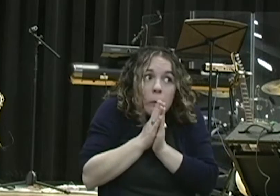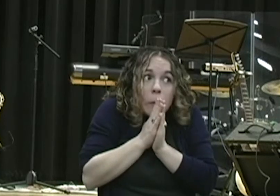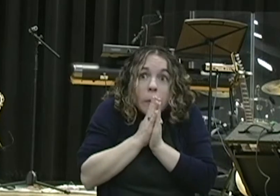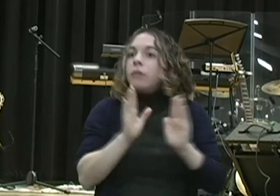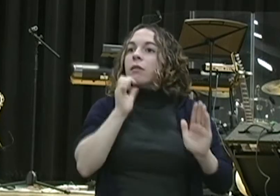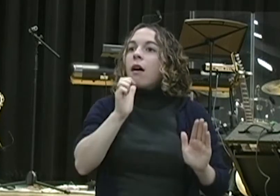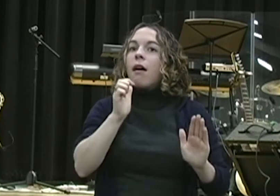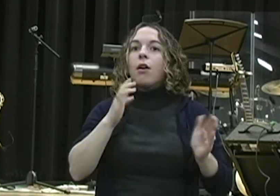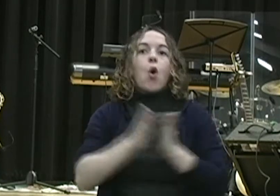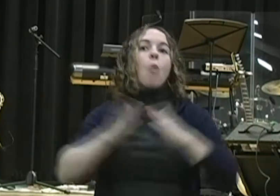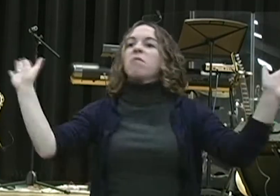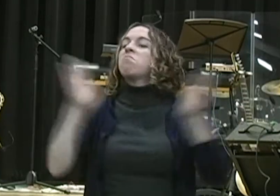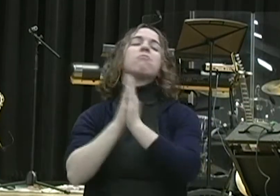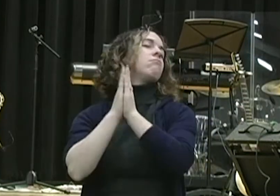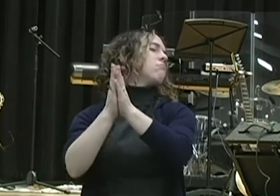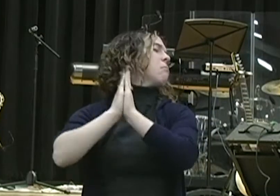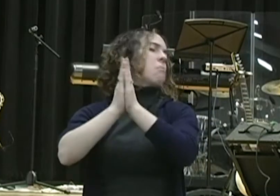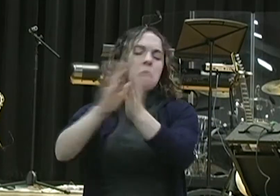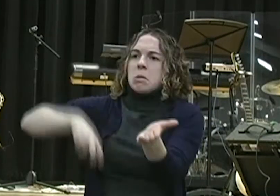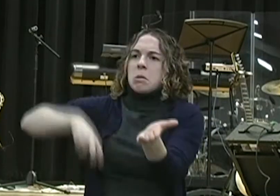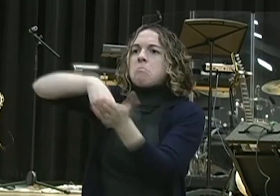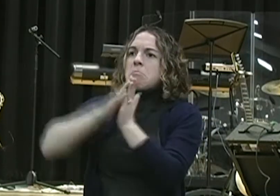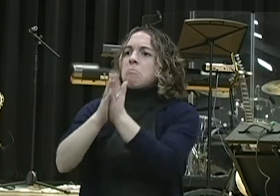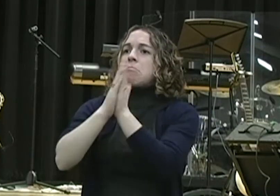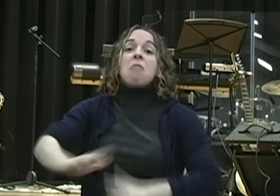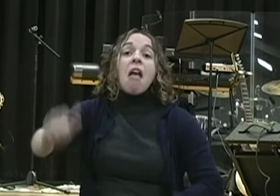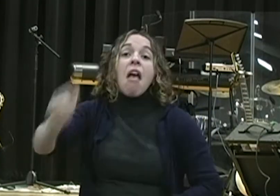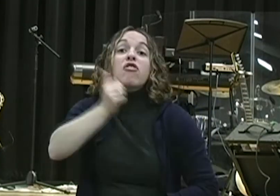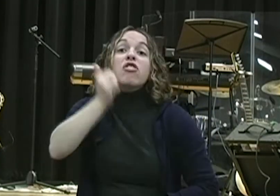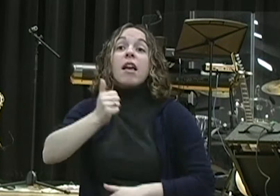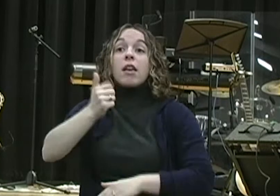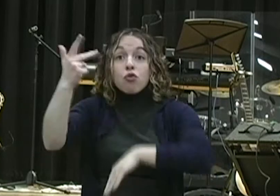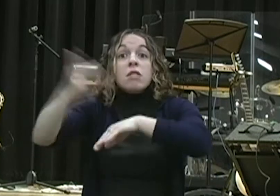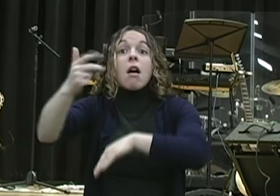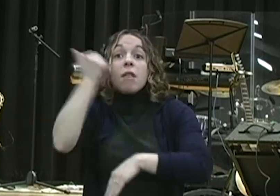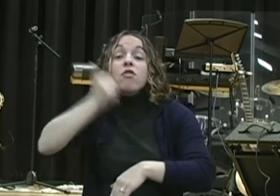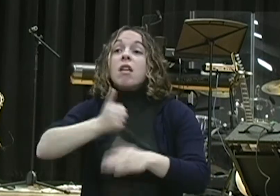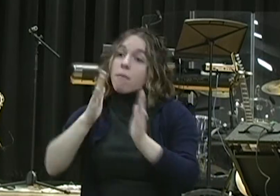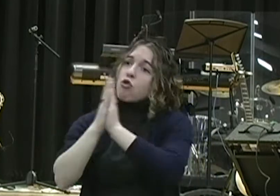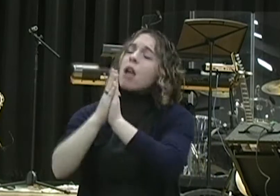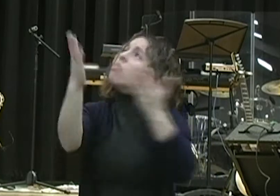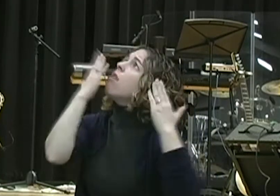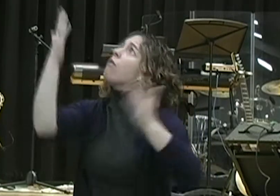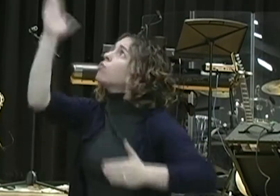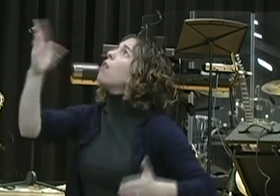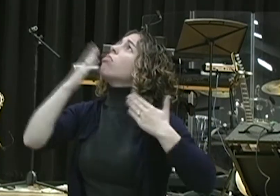says, and he knelt down on his knees three times that day and prayed and gave thanks before God as was his